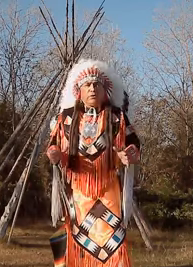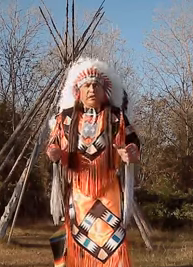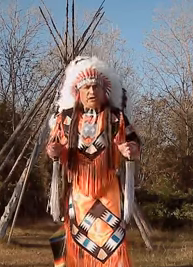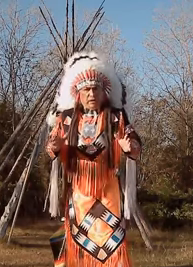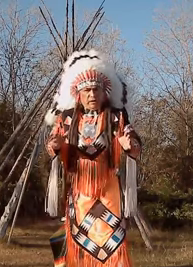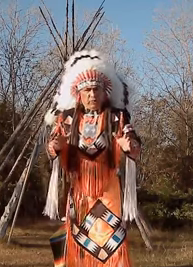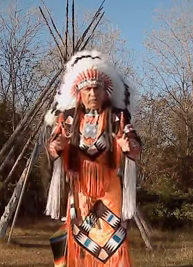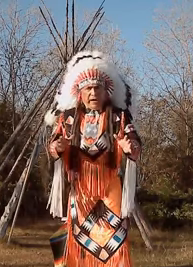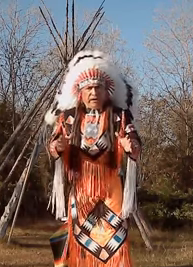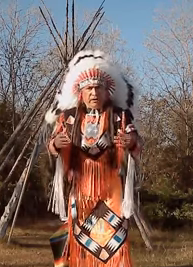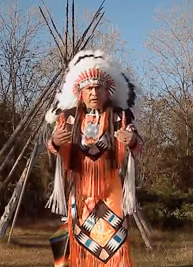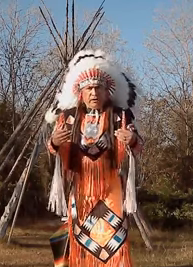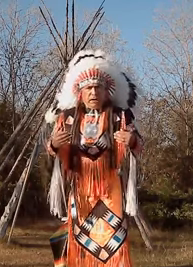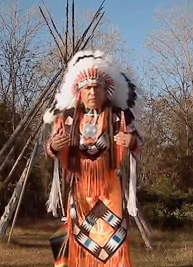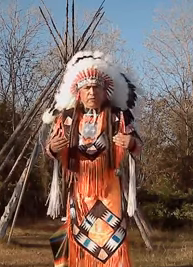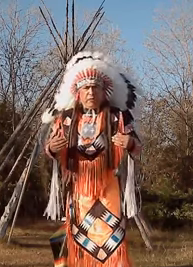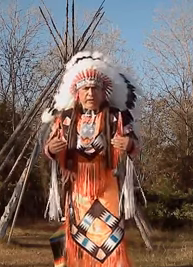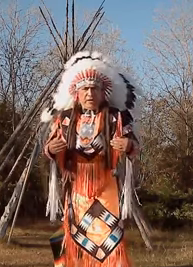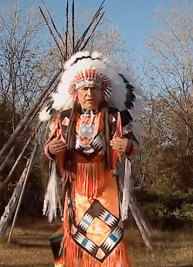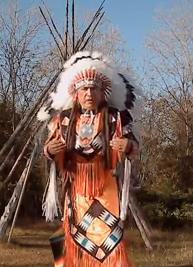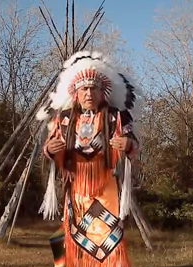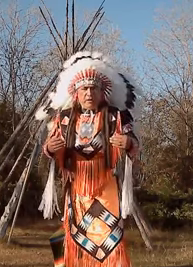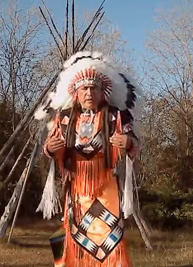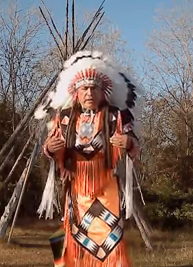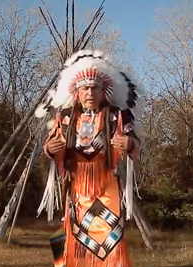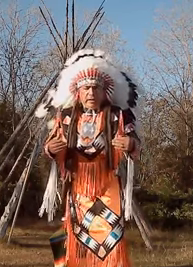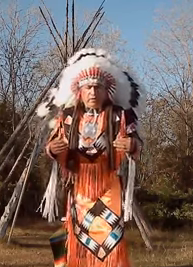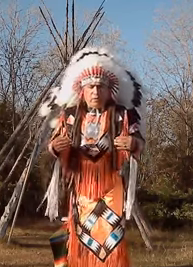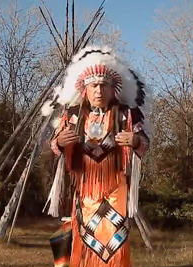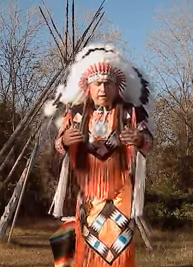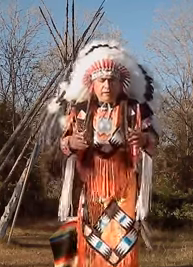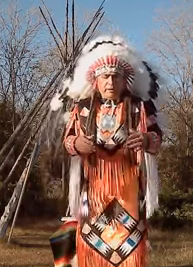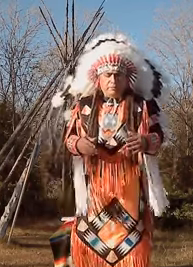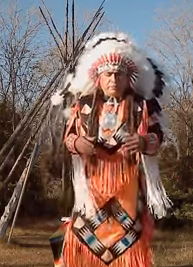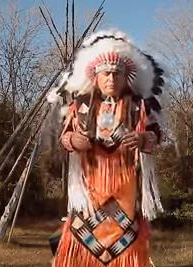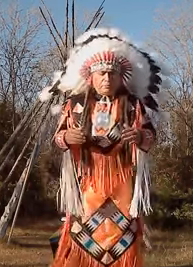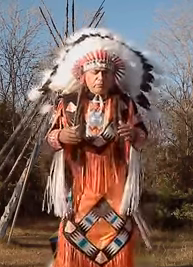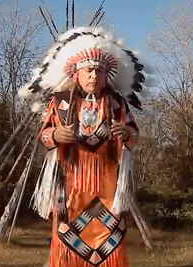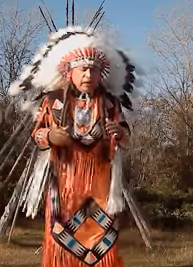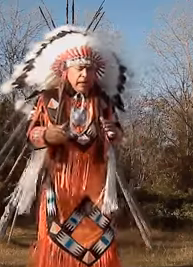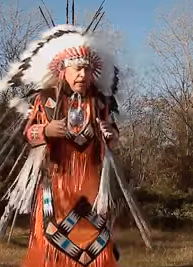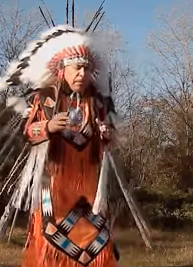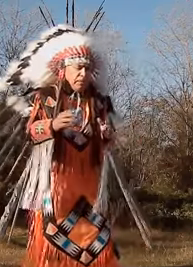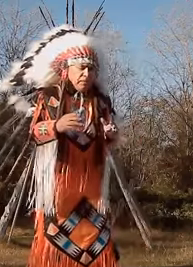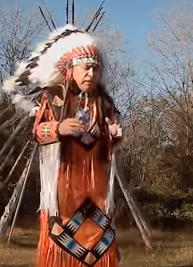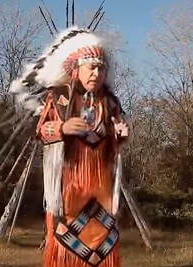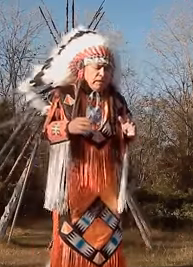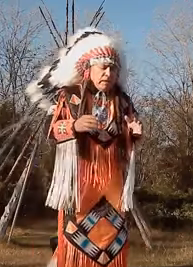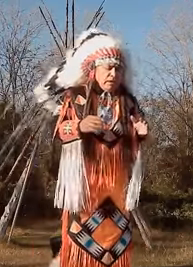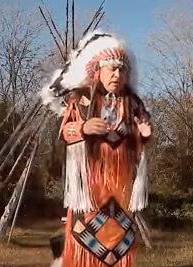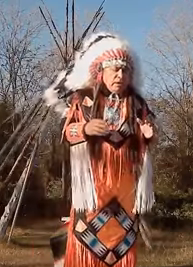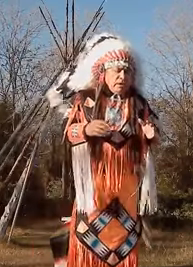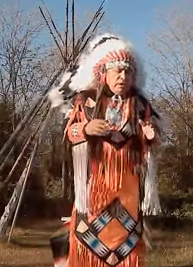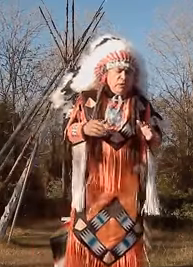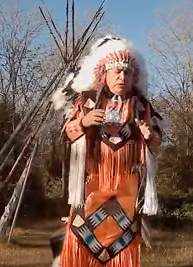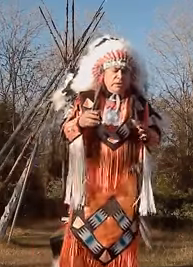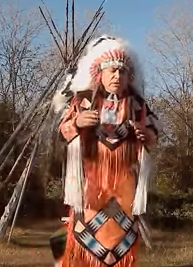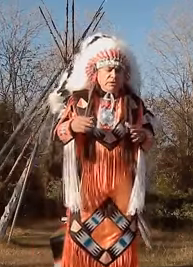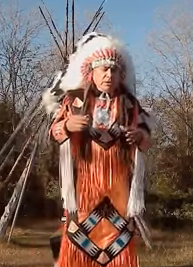present the facts coming from a native. All right. Now, the Osages, you